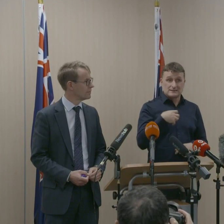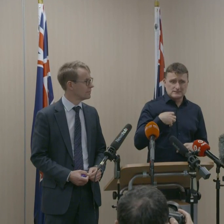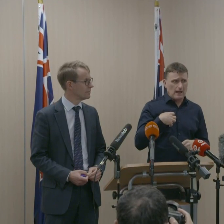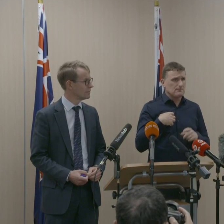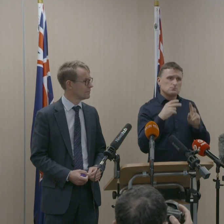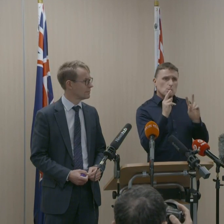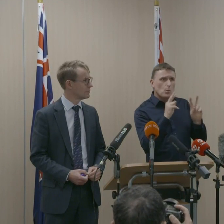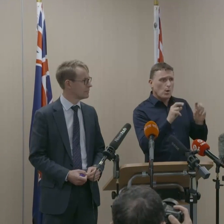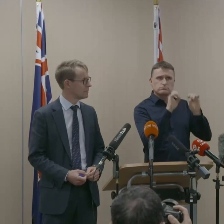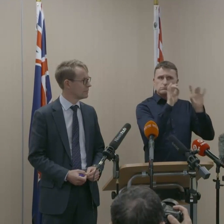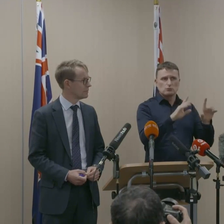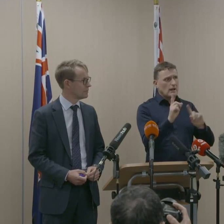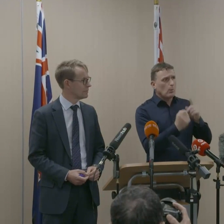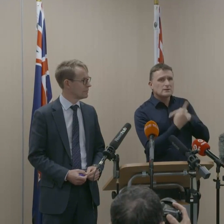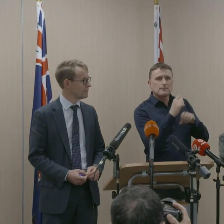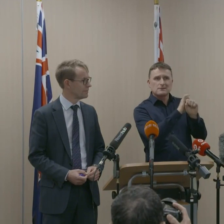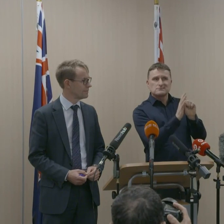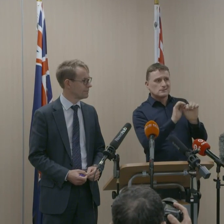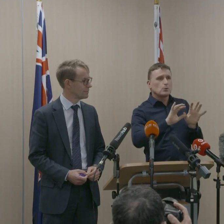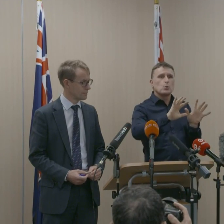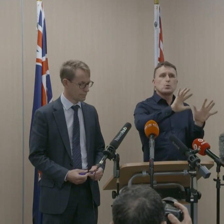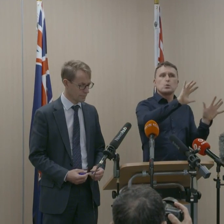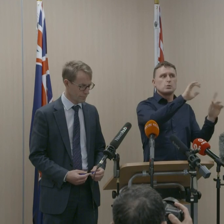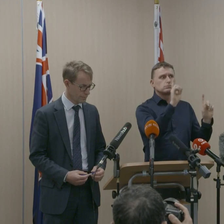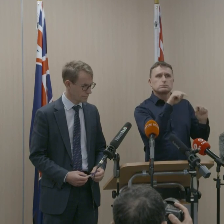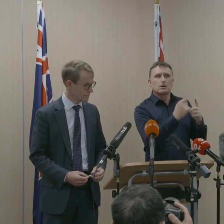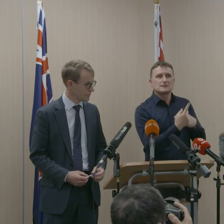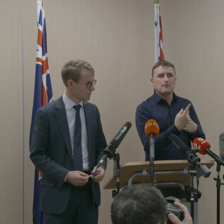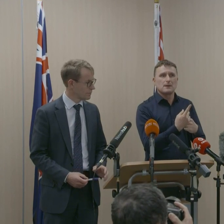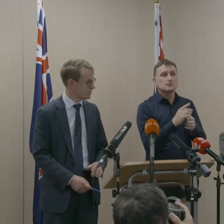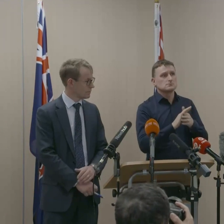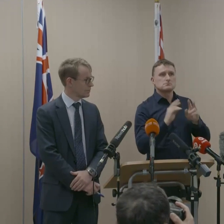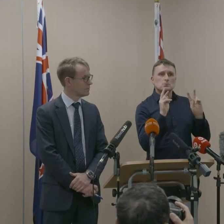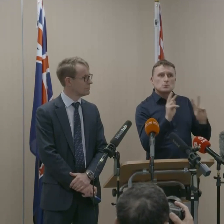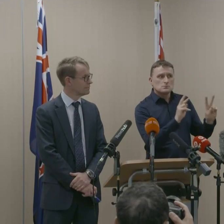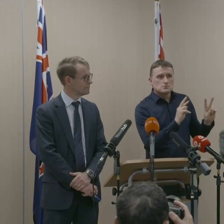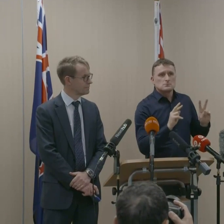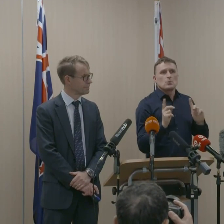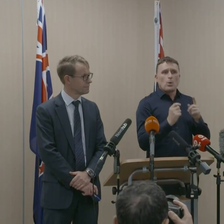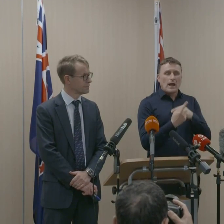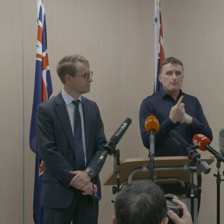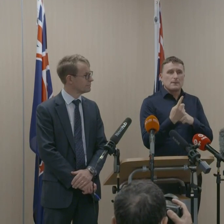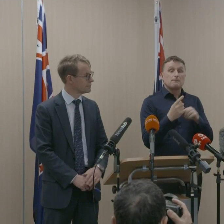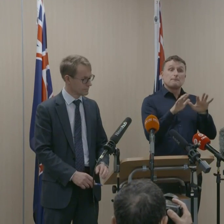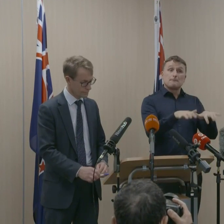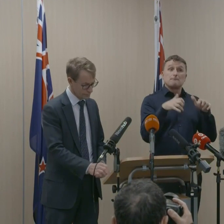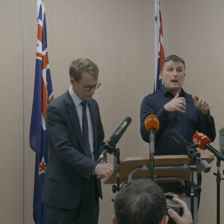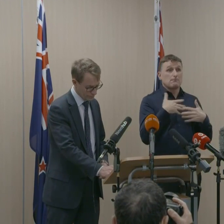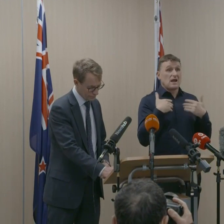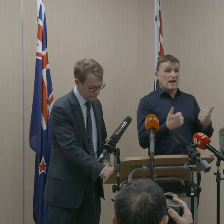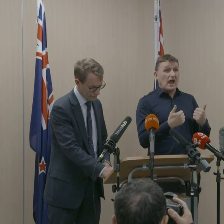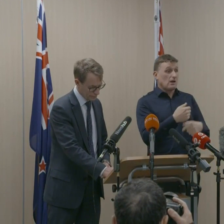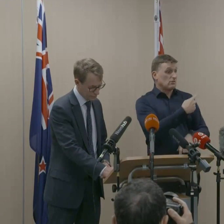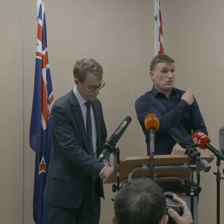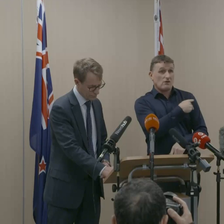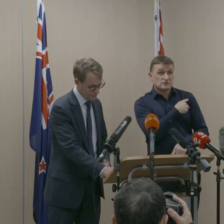on the situation across the Tasman. This watching brief means public health officials have been providing constant advice,